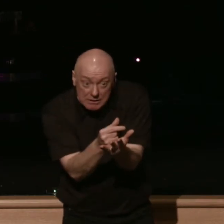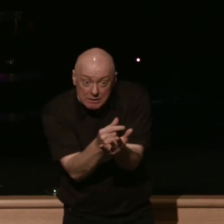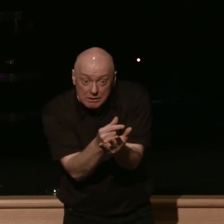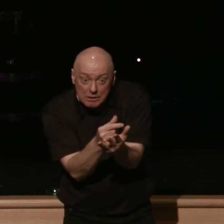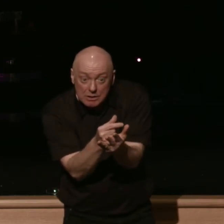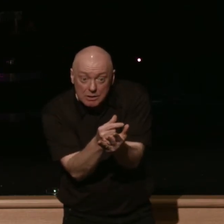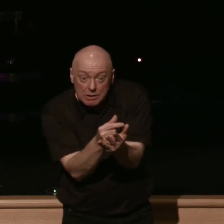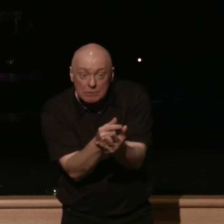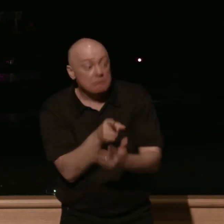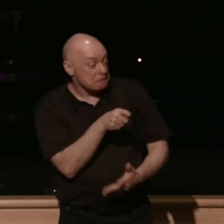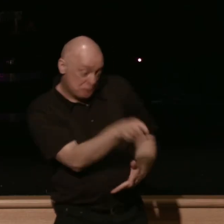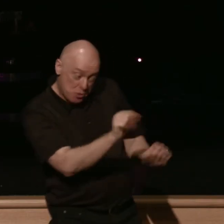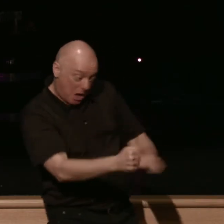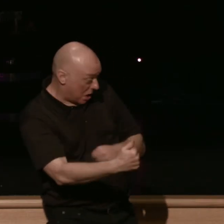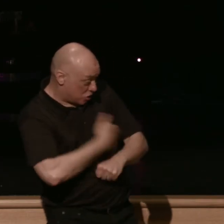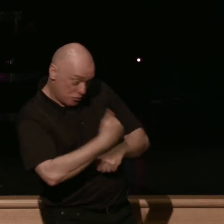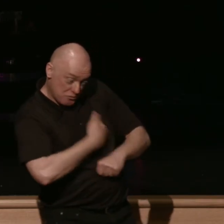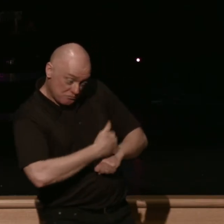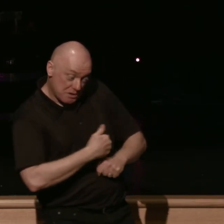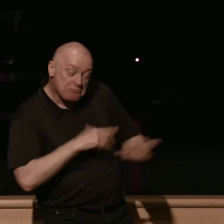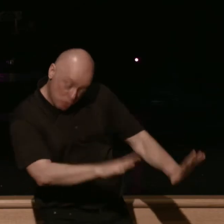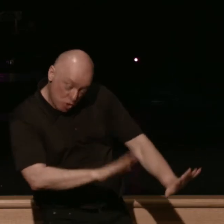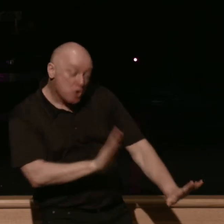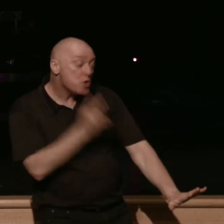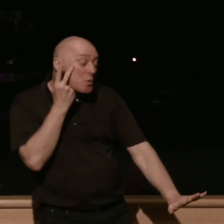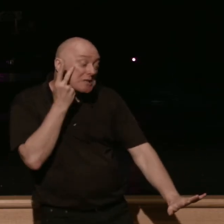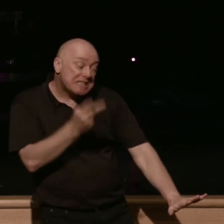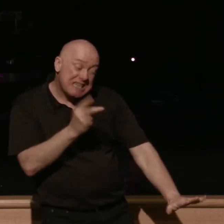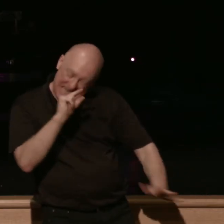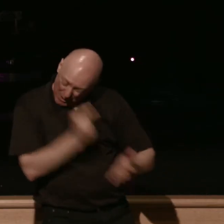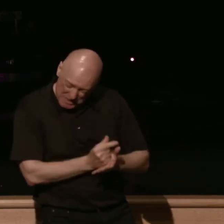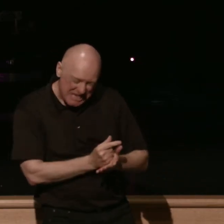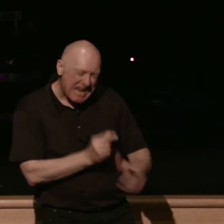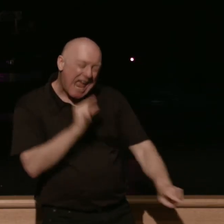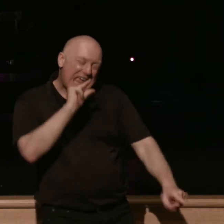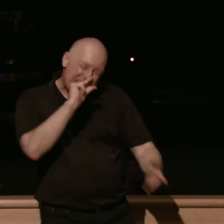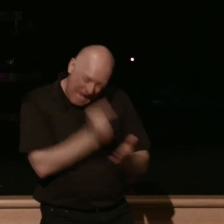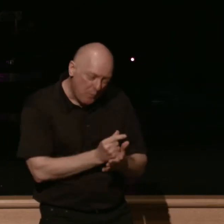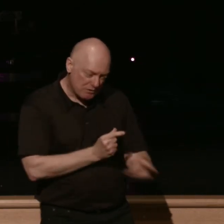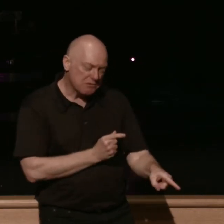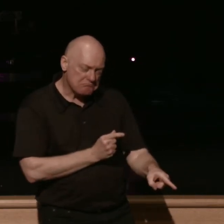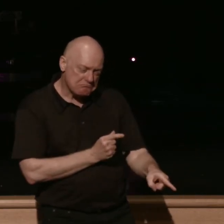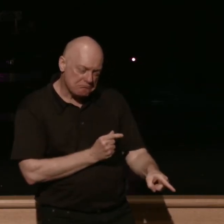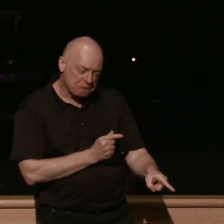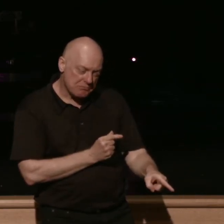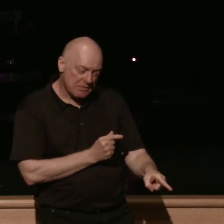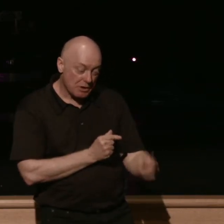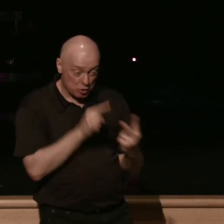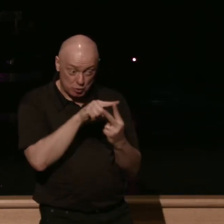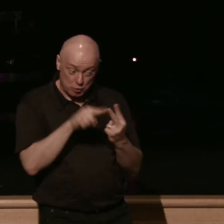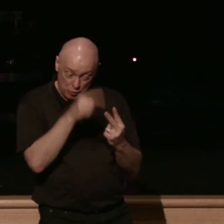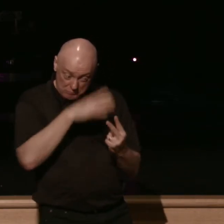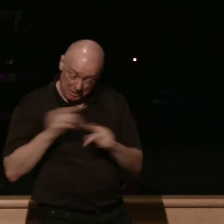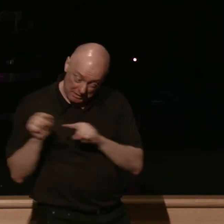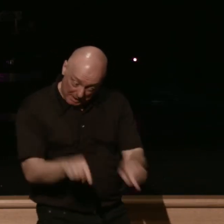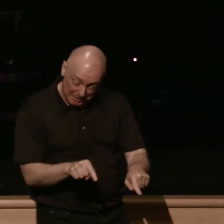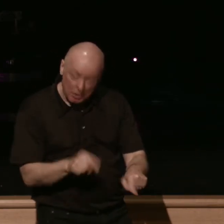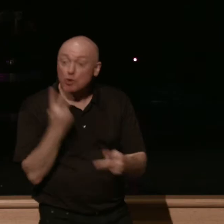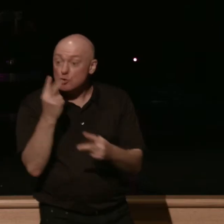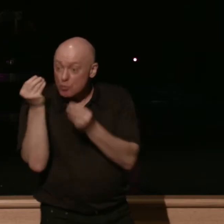can accuse me i'm going to act guaranteed guaranteed these guys are coming look at first look